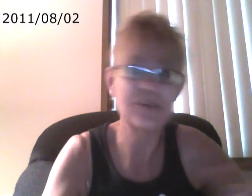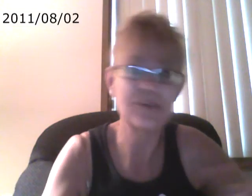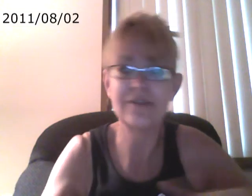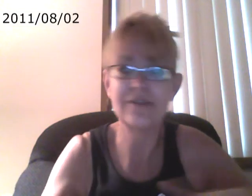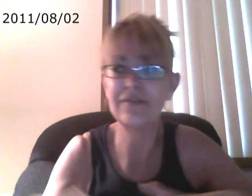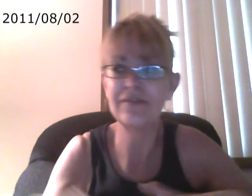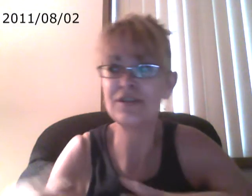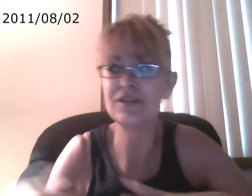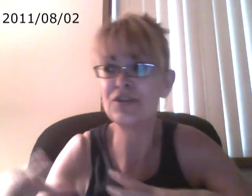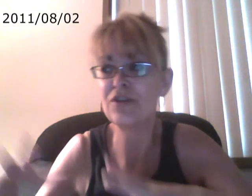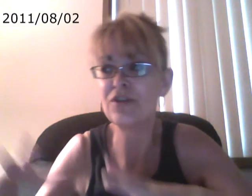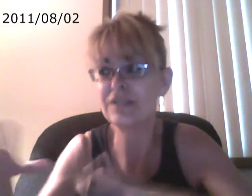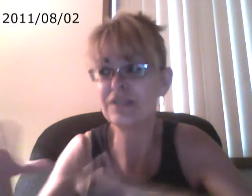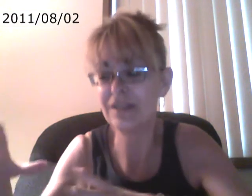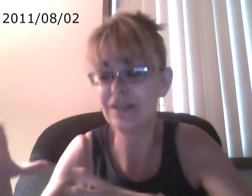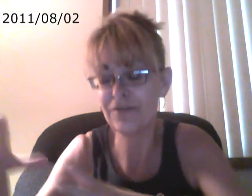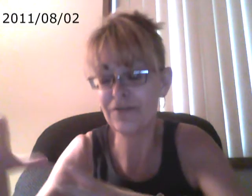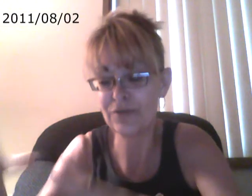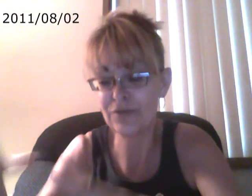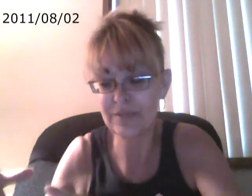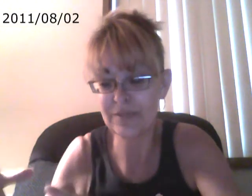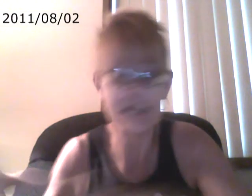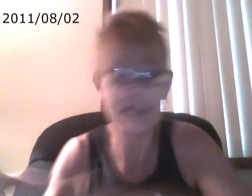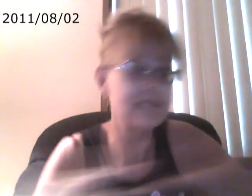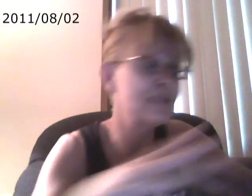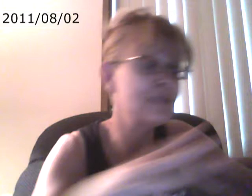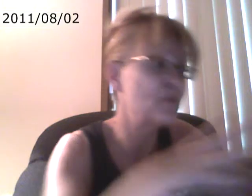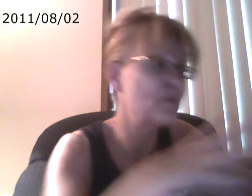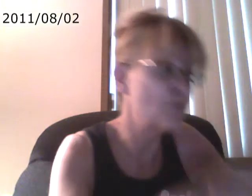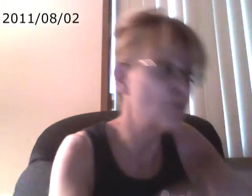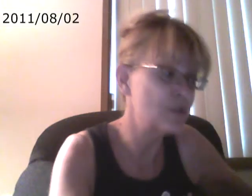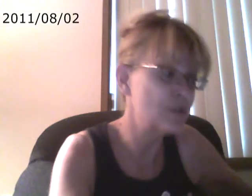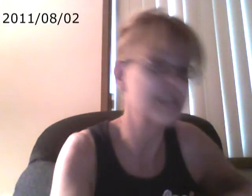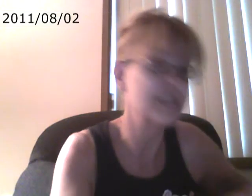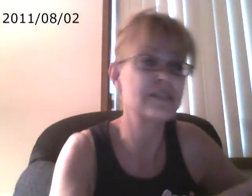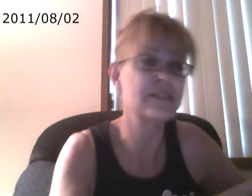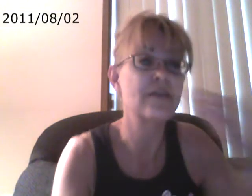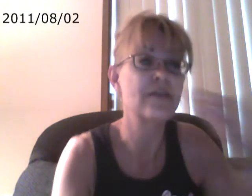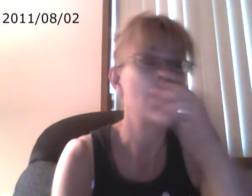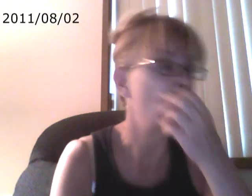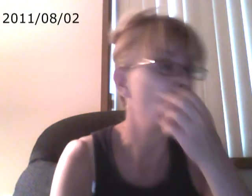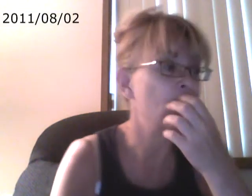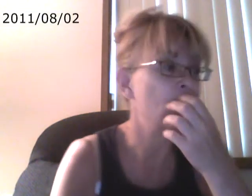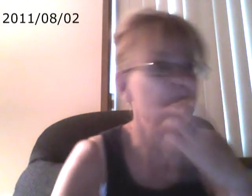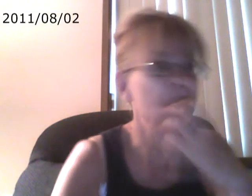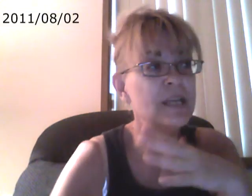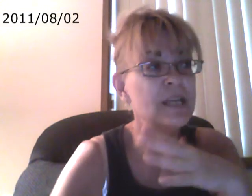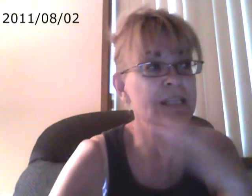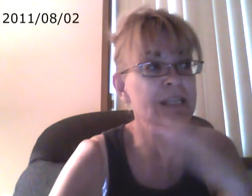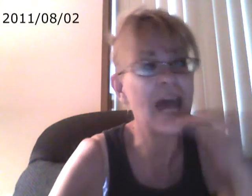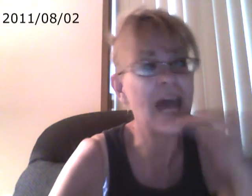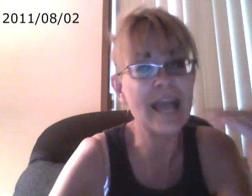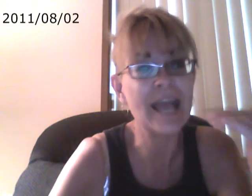If you were to be sensitive, these would be more sensitive. It's a heightened